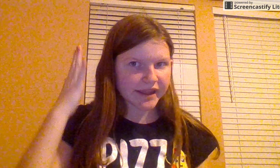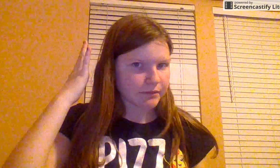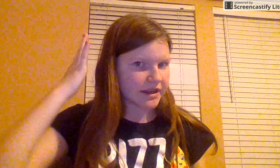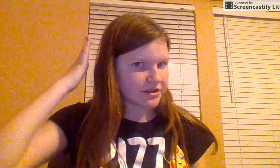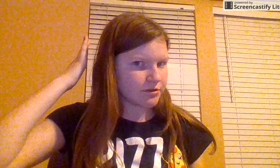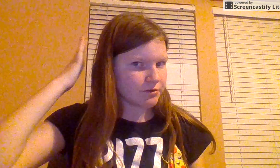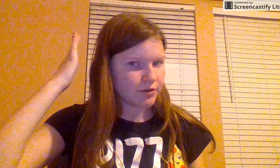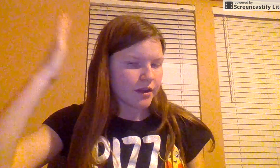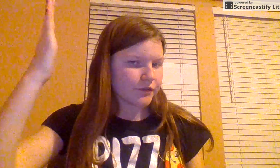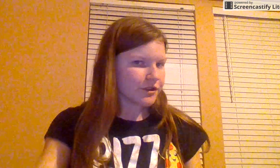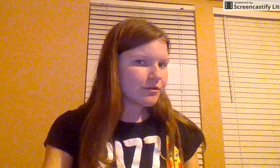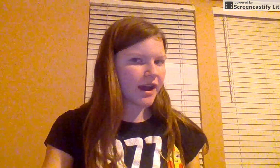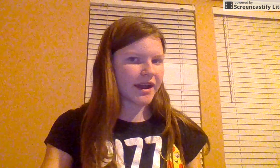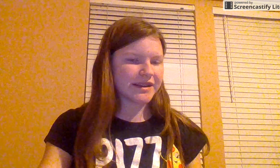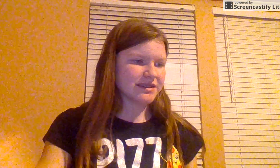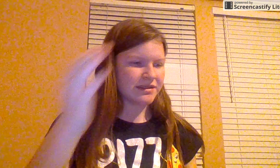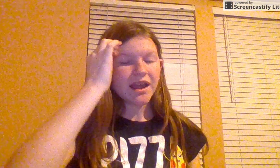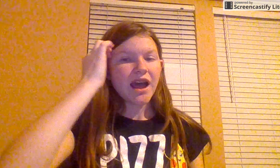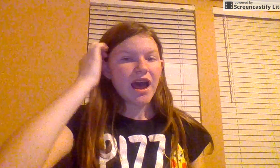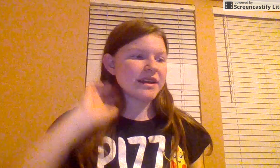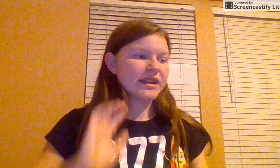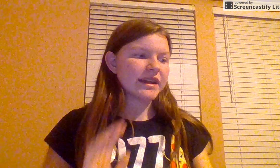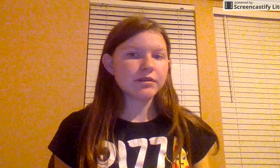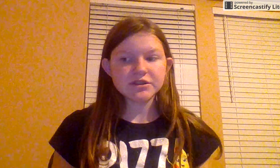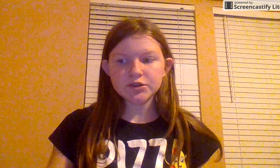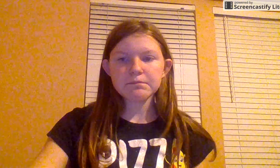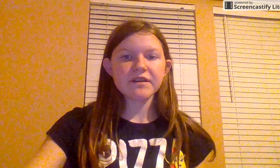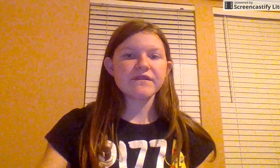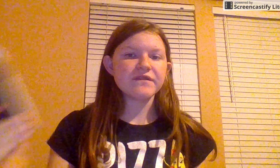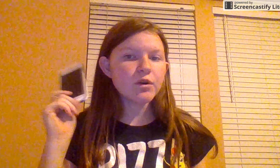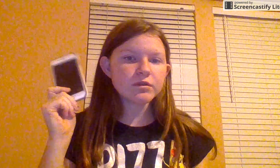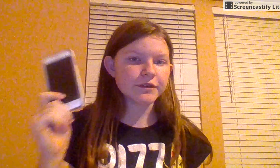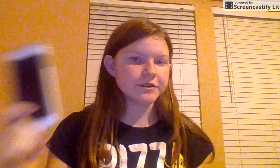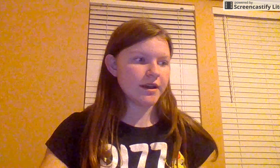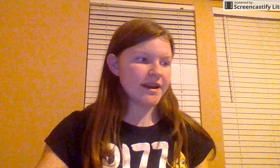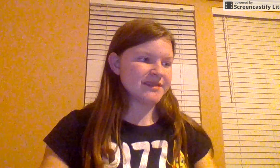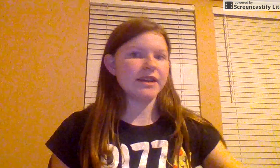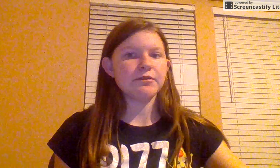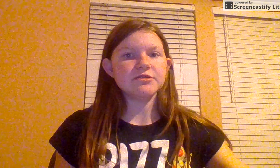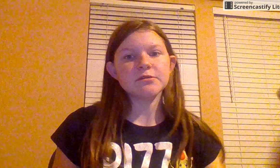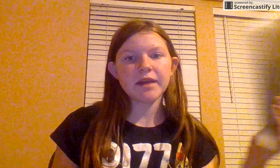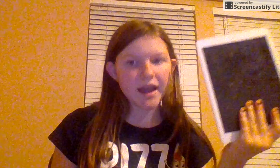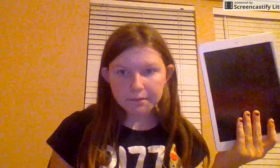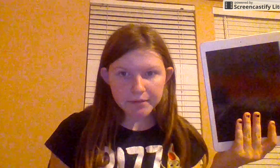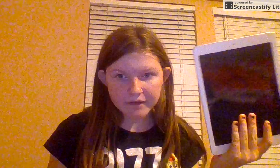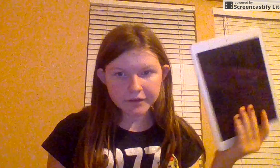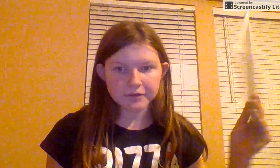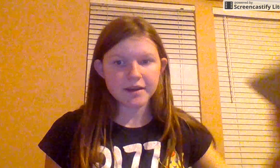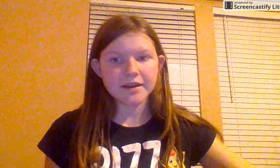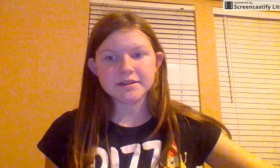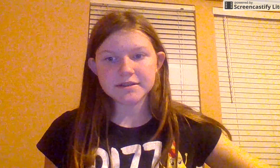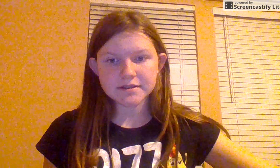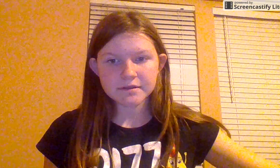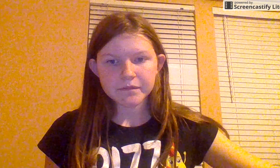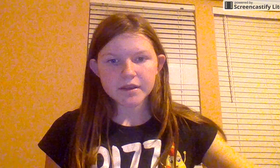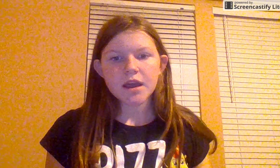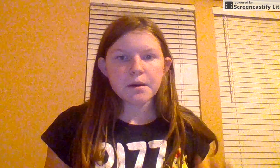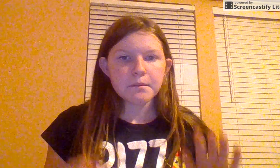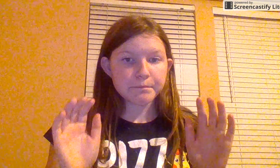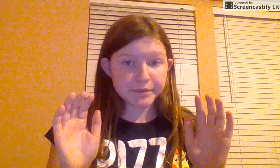what I do for you guys. And I like what I do on my phone for you guys. I like what I do on my iPad for you guys. But